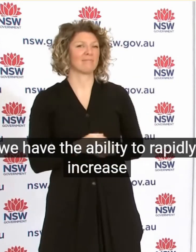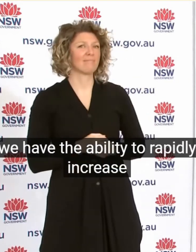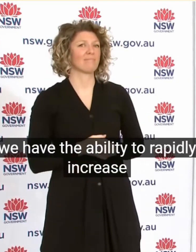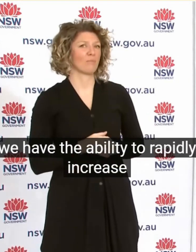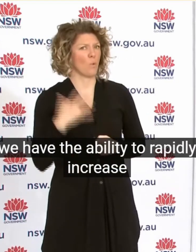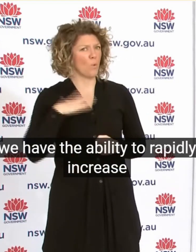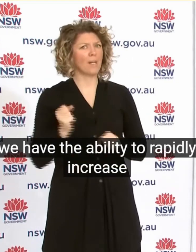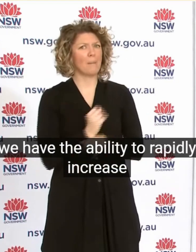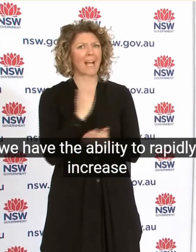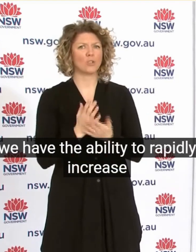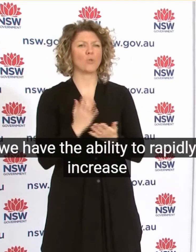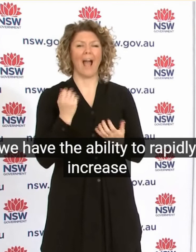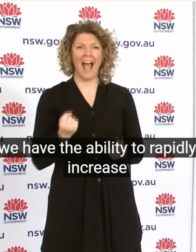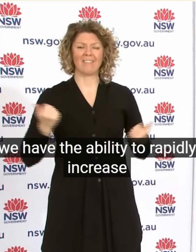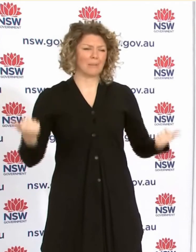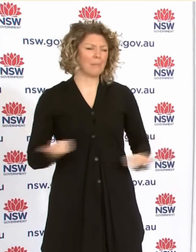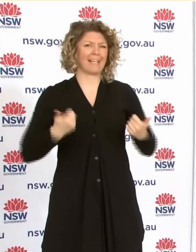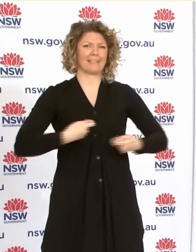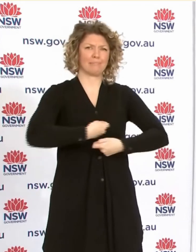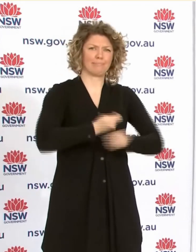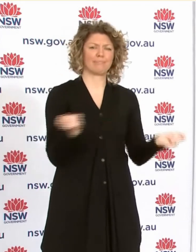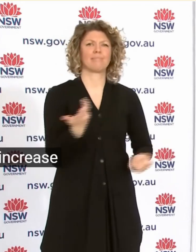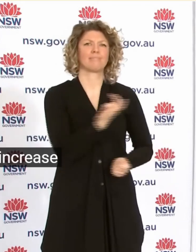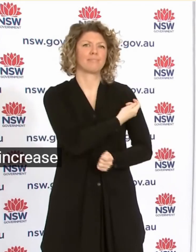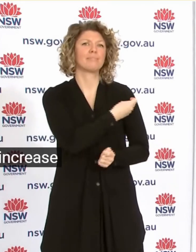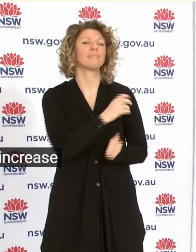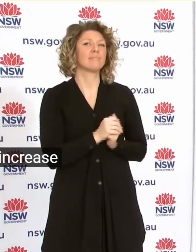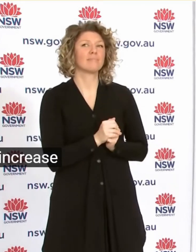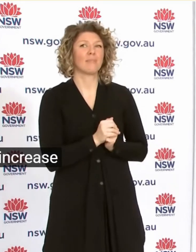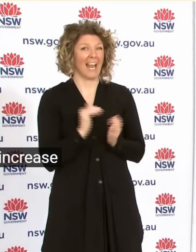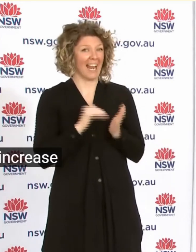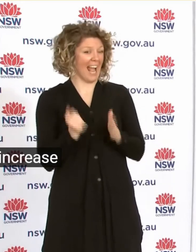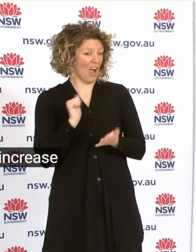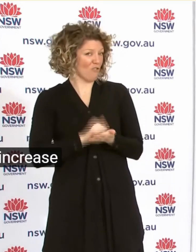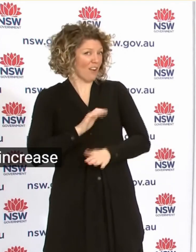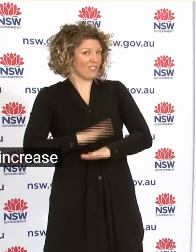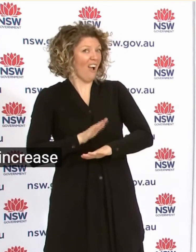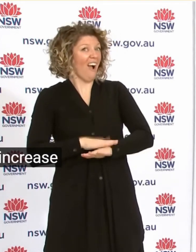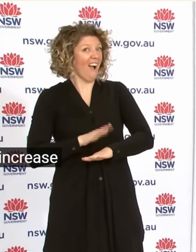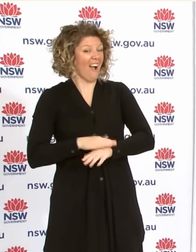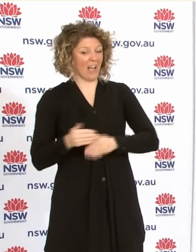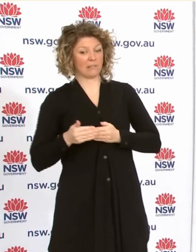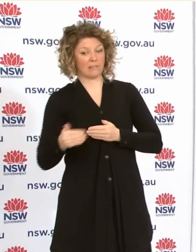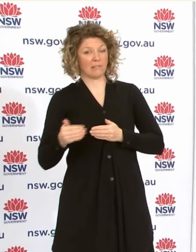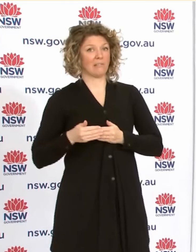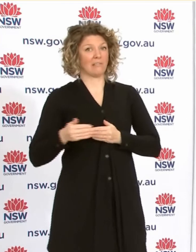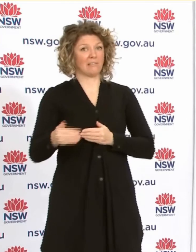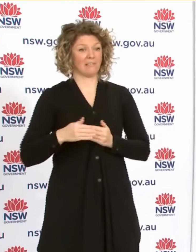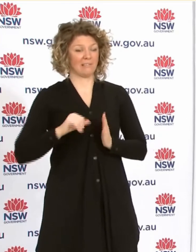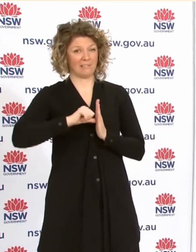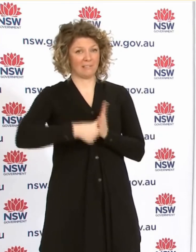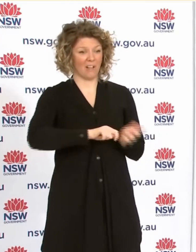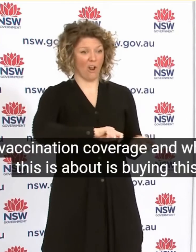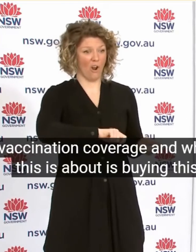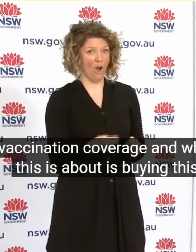ination Coverage And What This Is About Is Buying Us Time This Is Buying Us Time Because The Effect Of Those